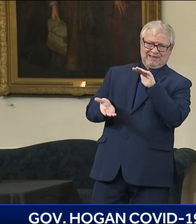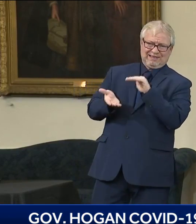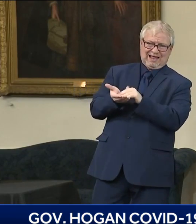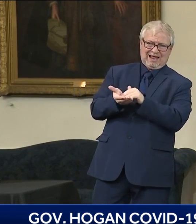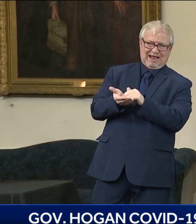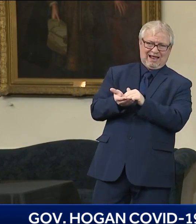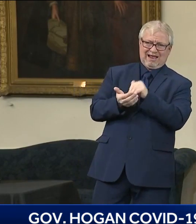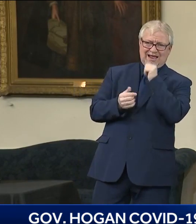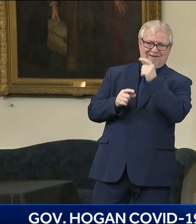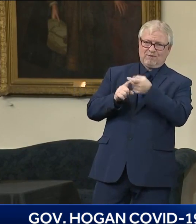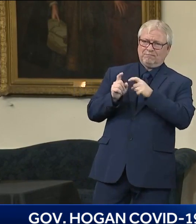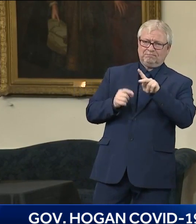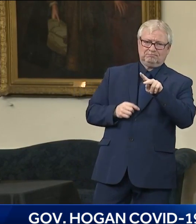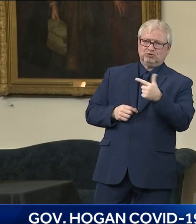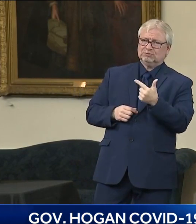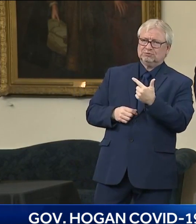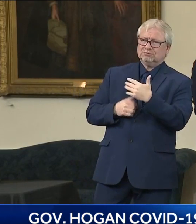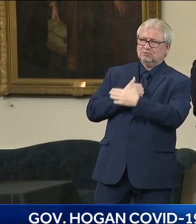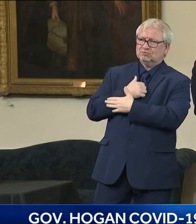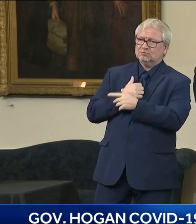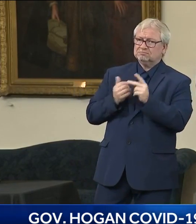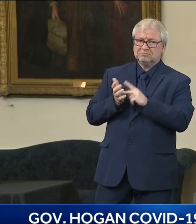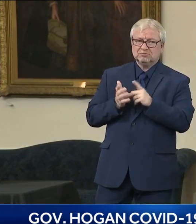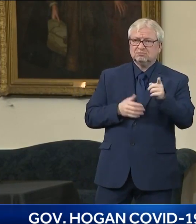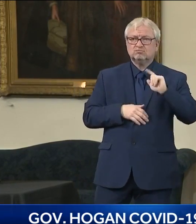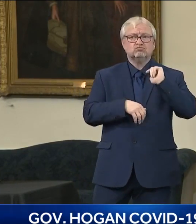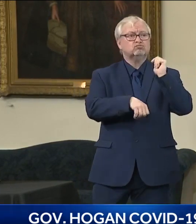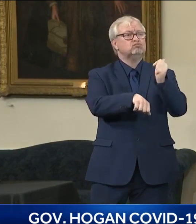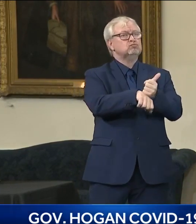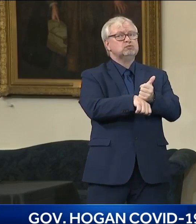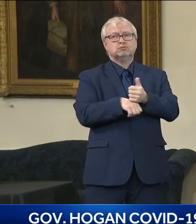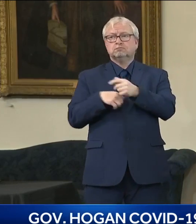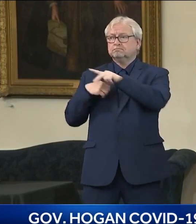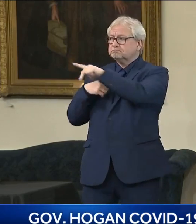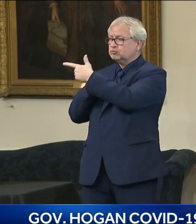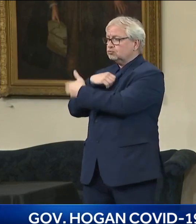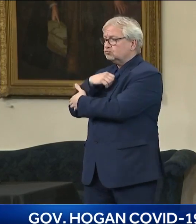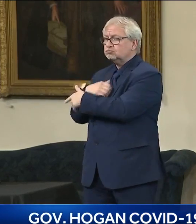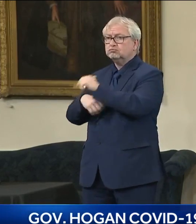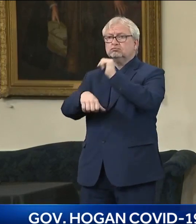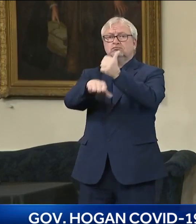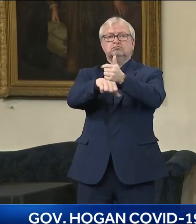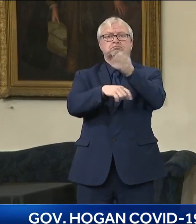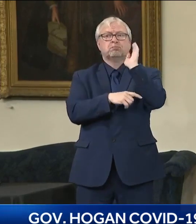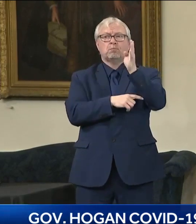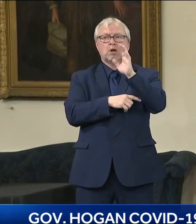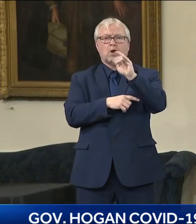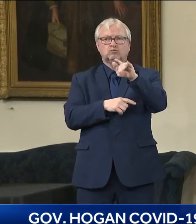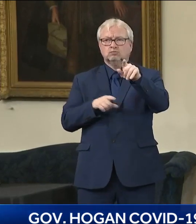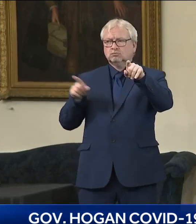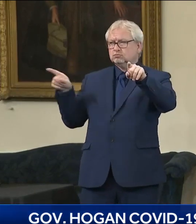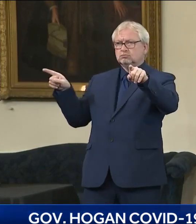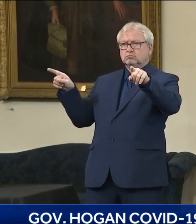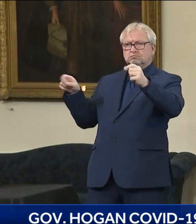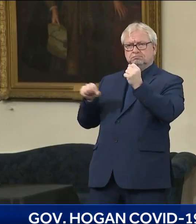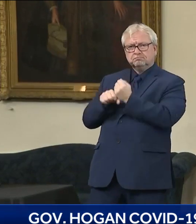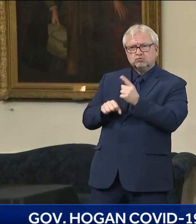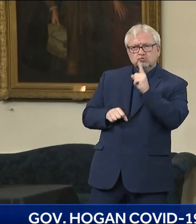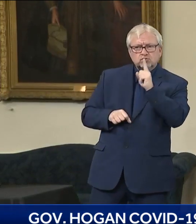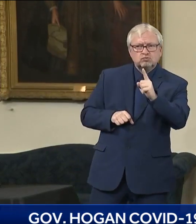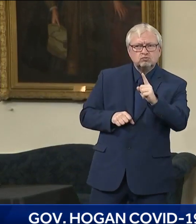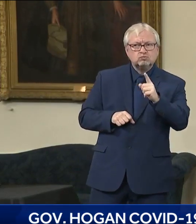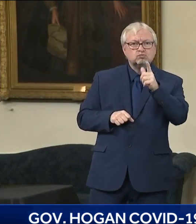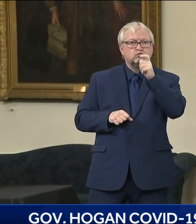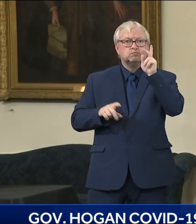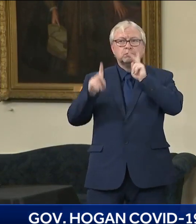how will it stay insured with the health or local health officials that residents of Baltimore and Prince George will be able to get the vaccine?